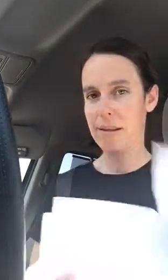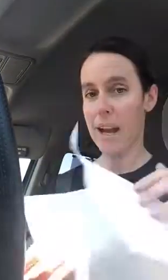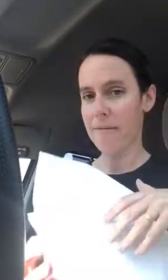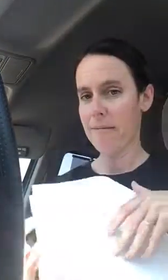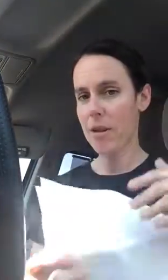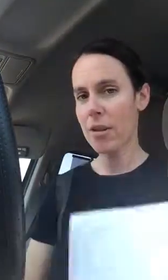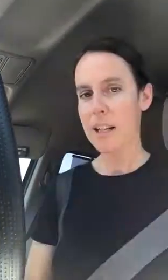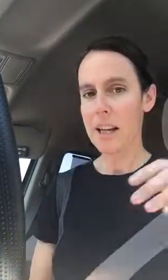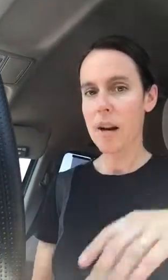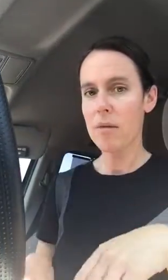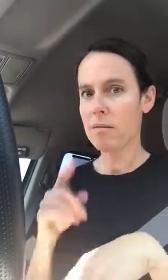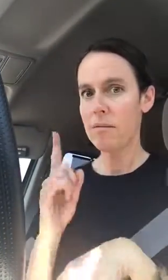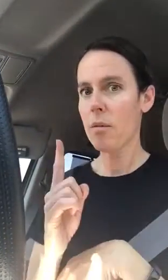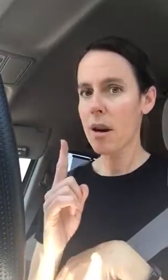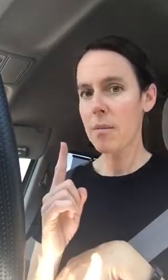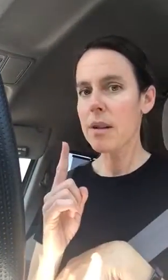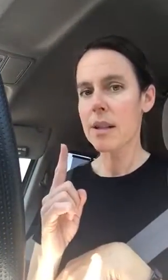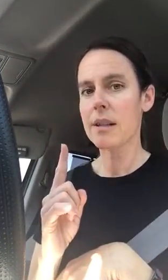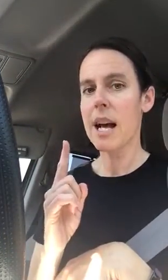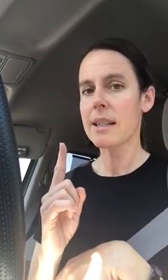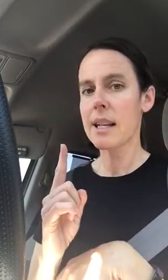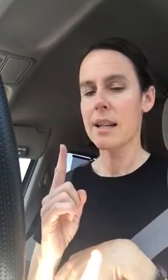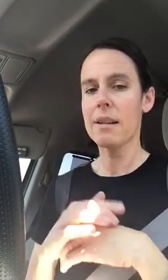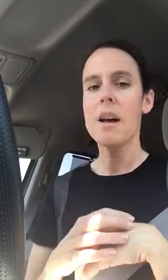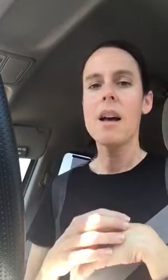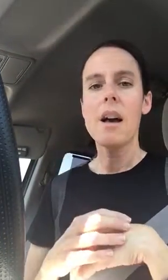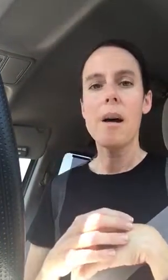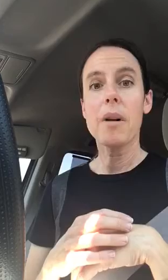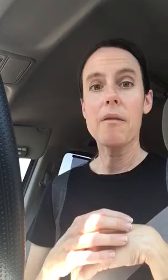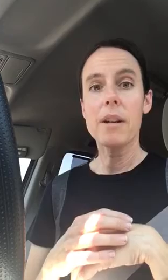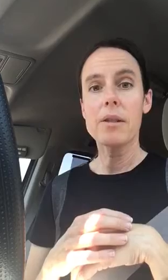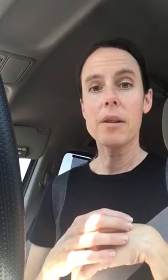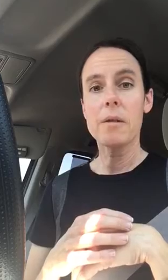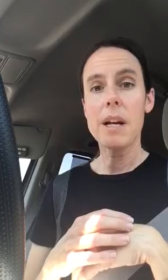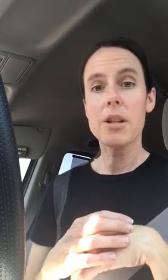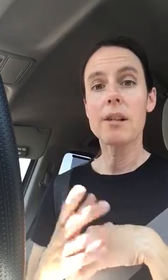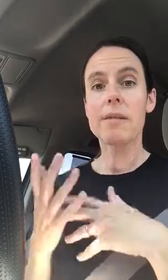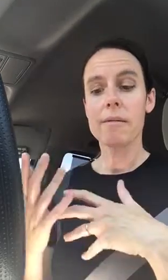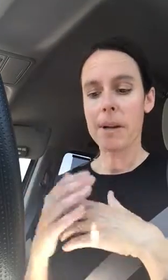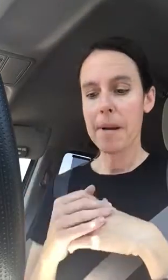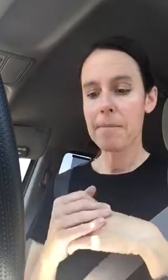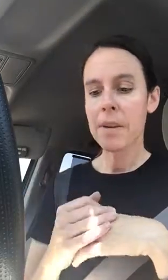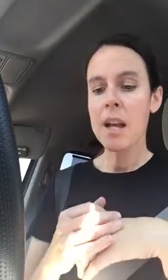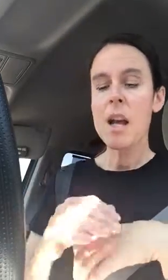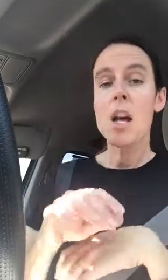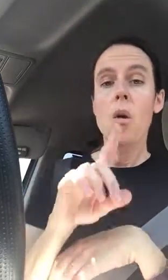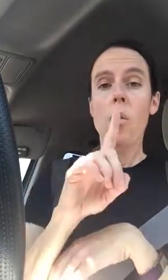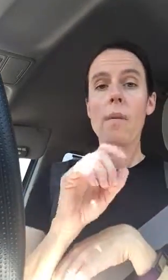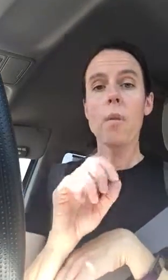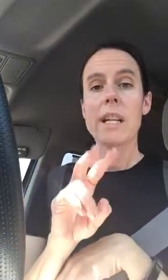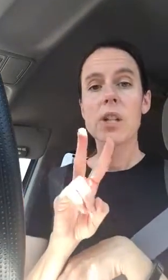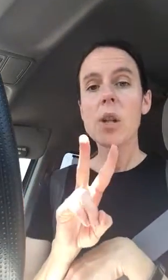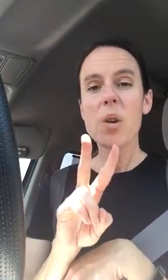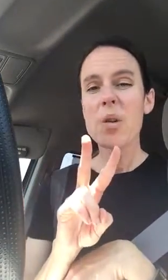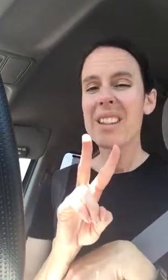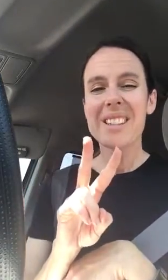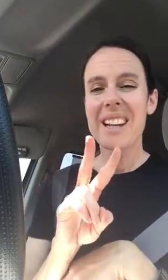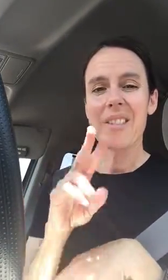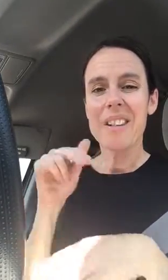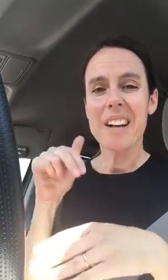You're only gonna tell one other person as needed confidential information, okay 1.2 this I don't really